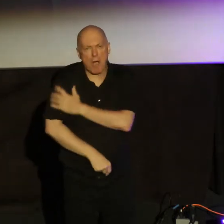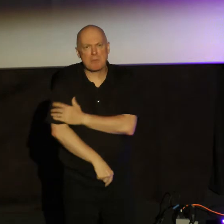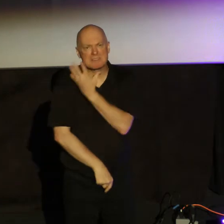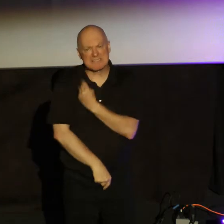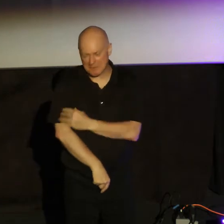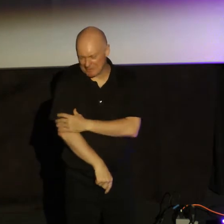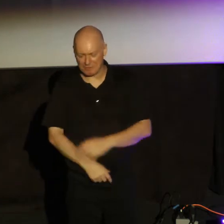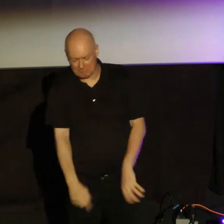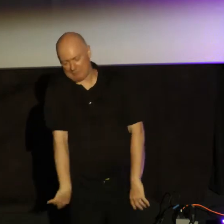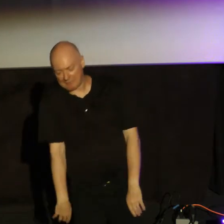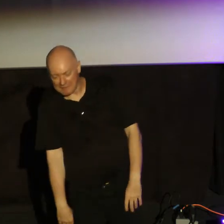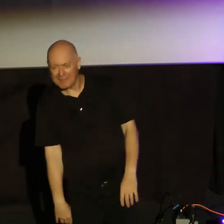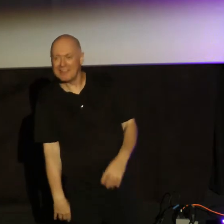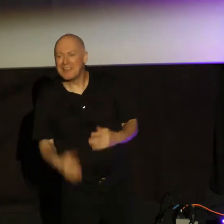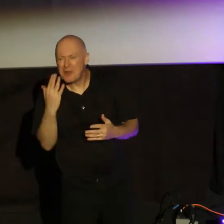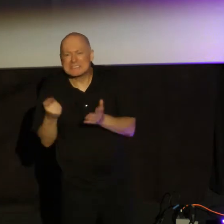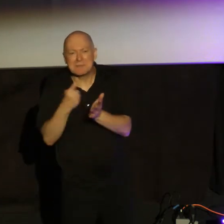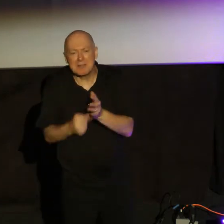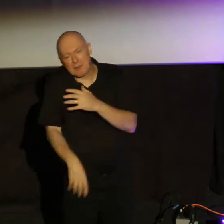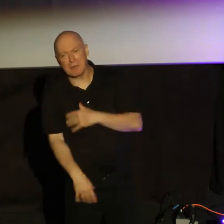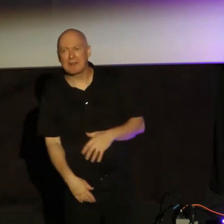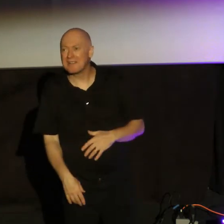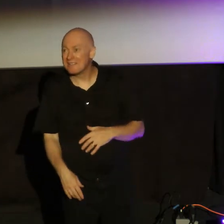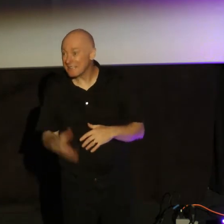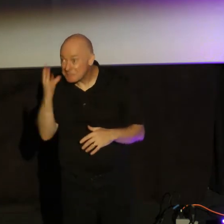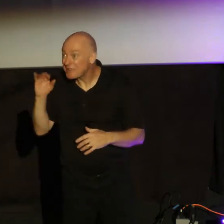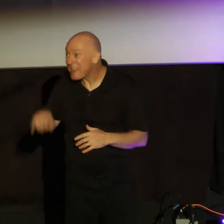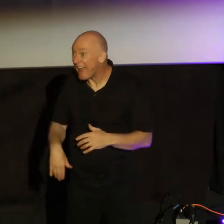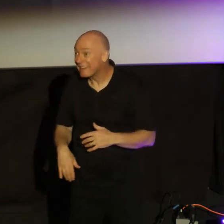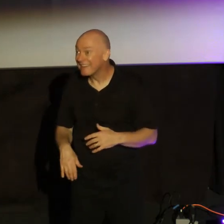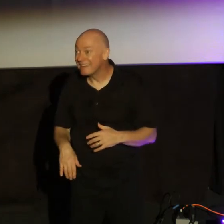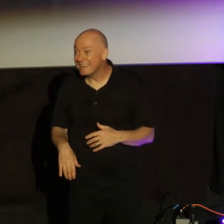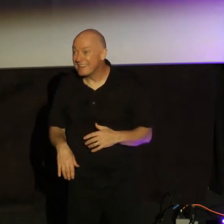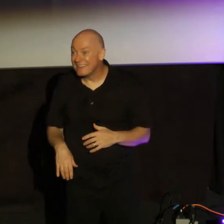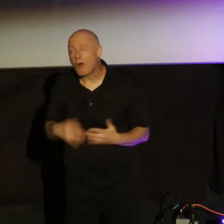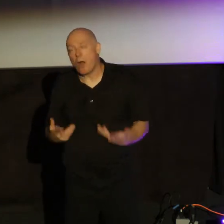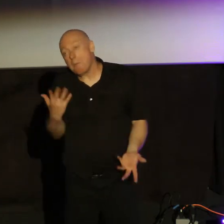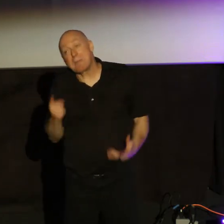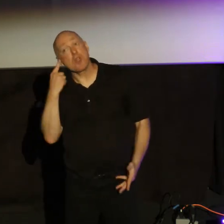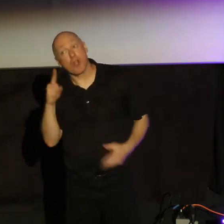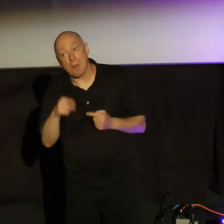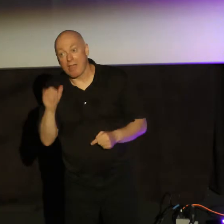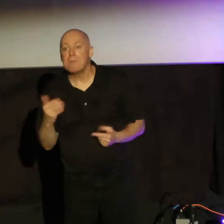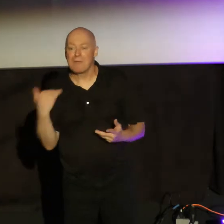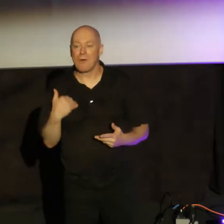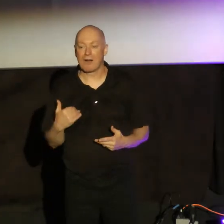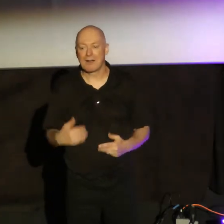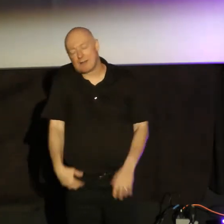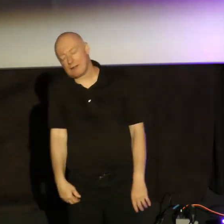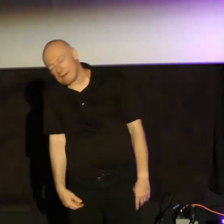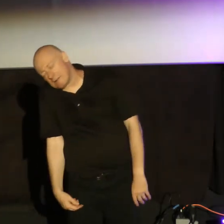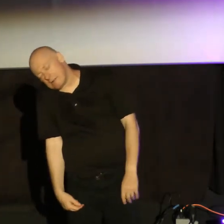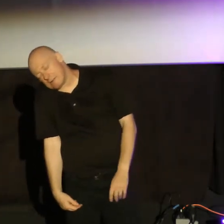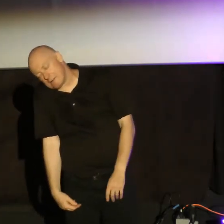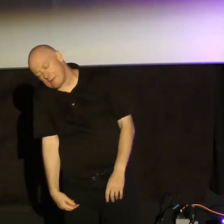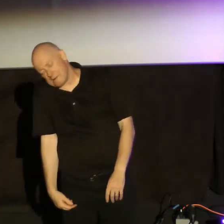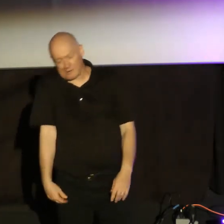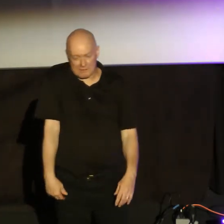a limb and it's not working. Have had that before? Anyone have that? Okay, maybe you've heard of someone that's had that. I've woke up before, literally looked to see if my arm's there. I